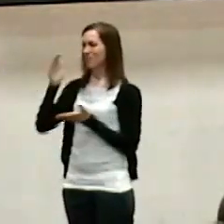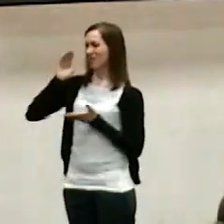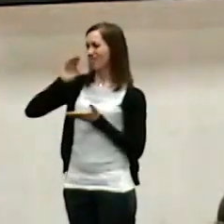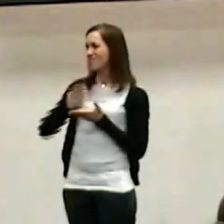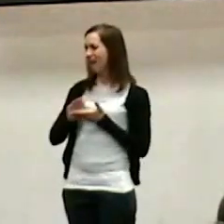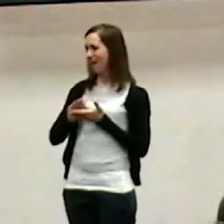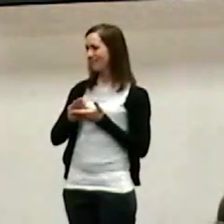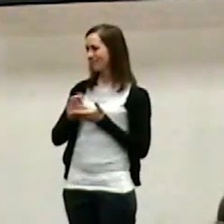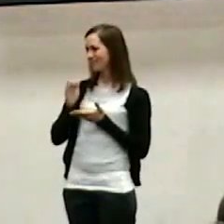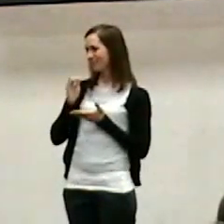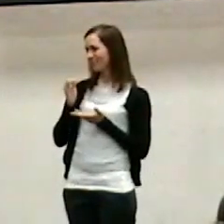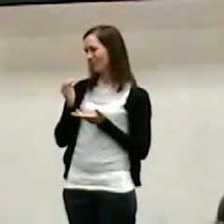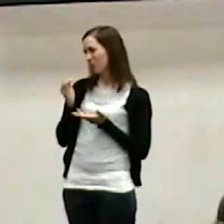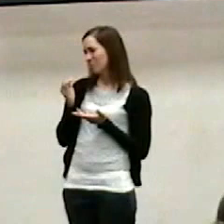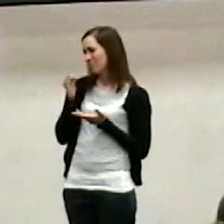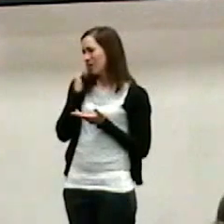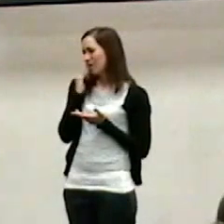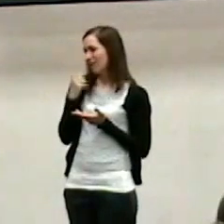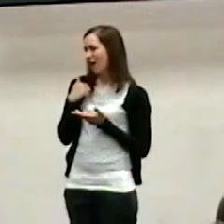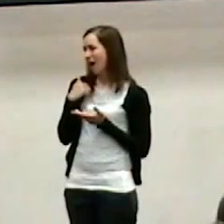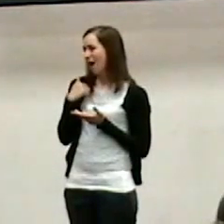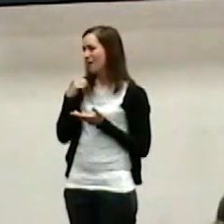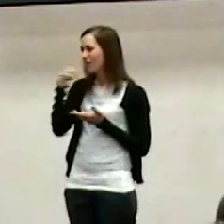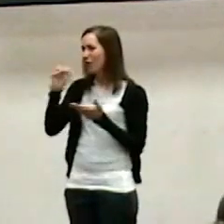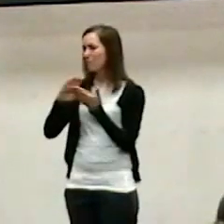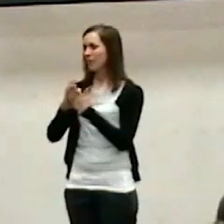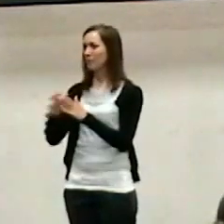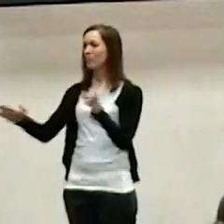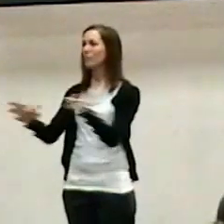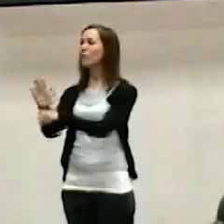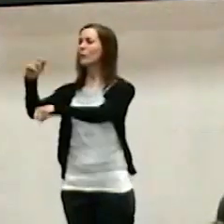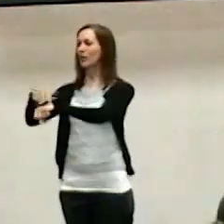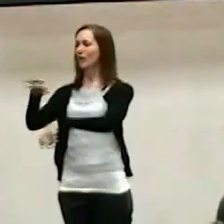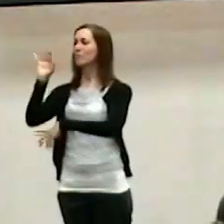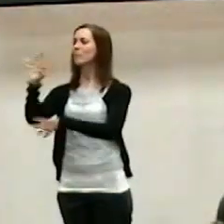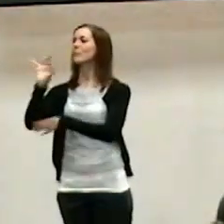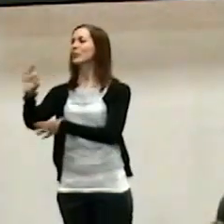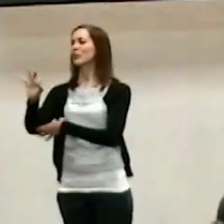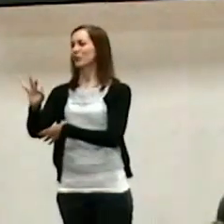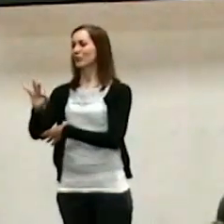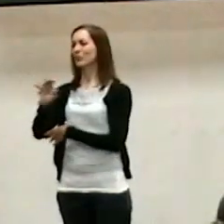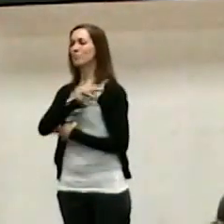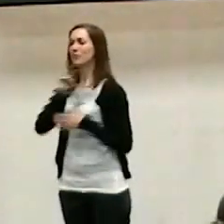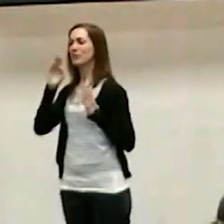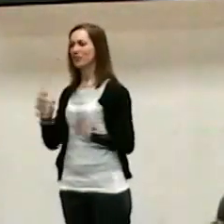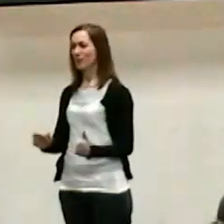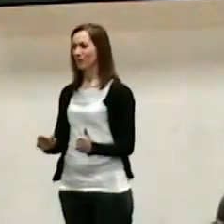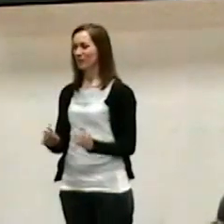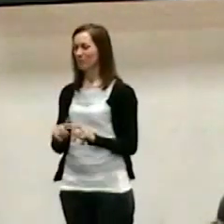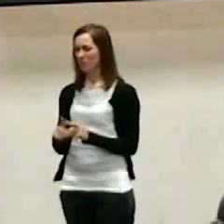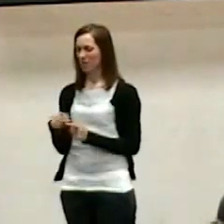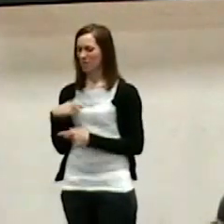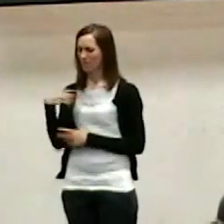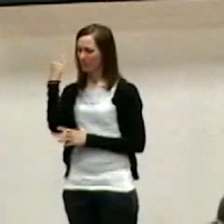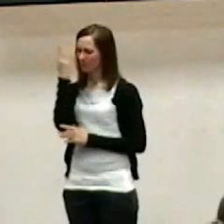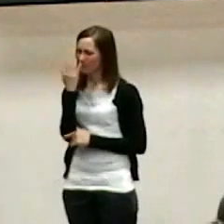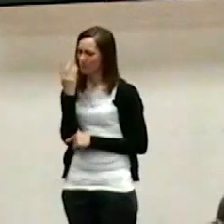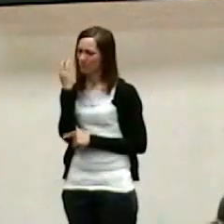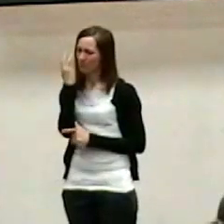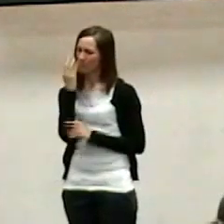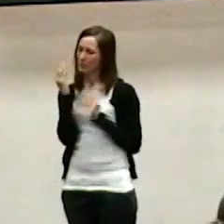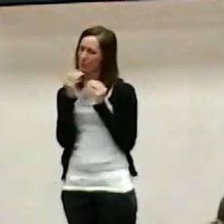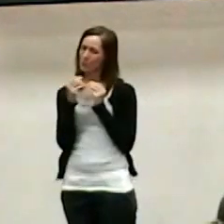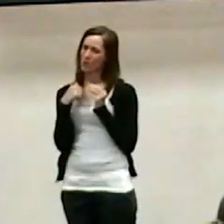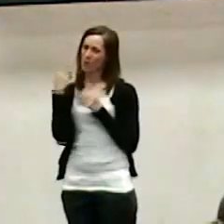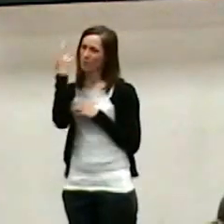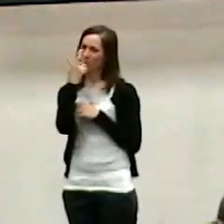a full-time minister, missionary, or church planner. I realized something the more I thought about it. I